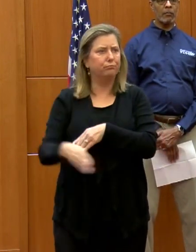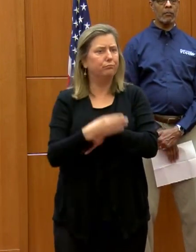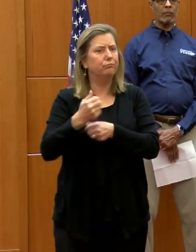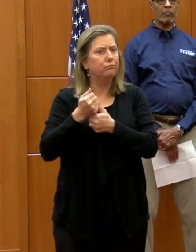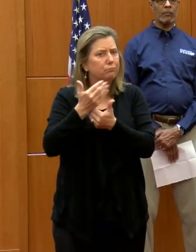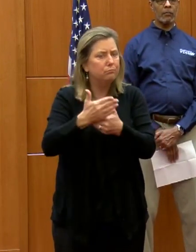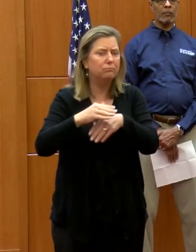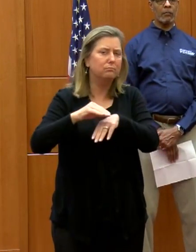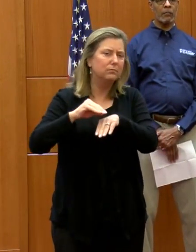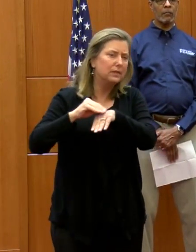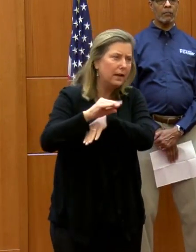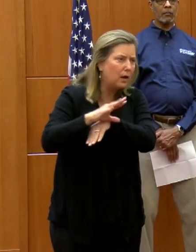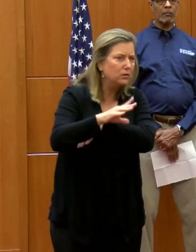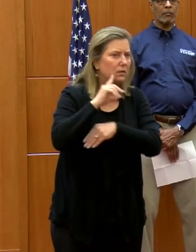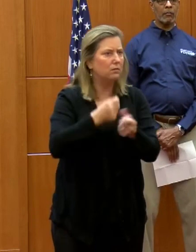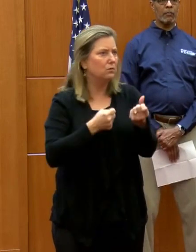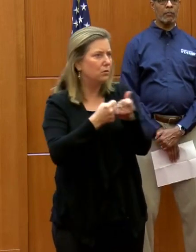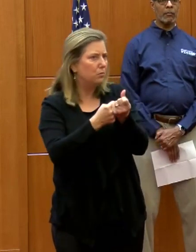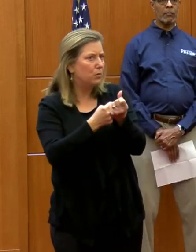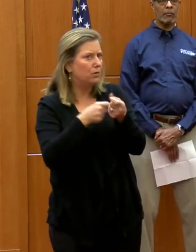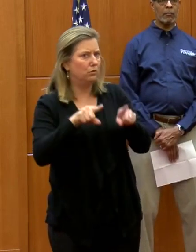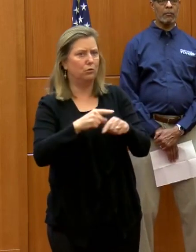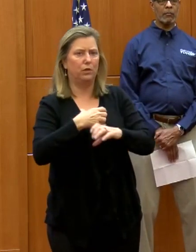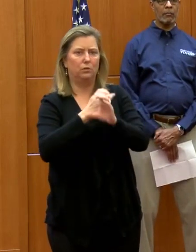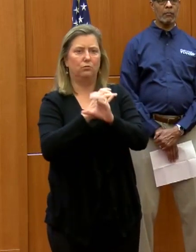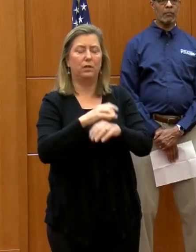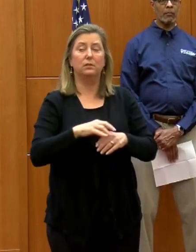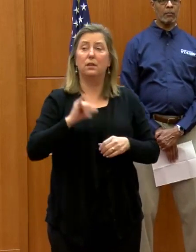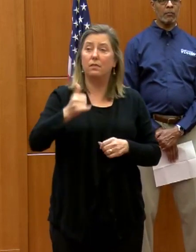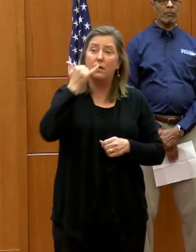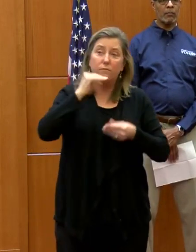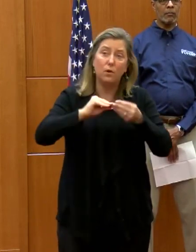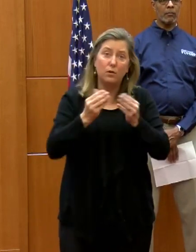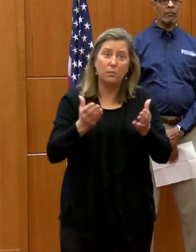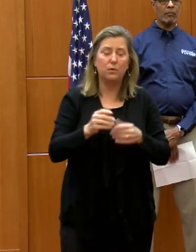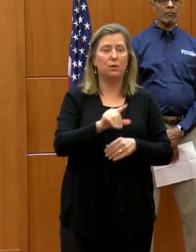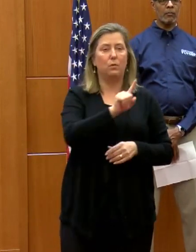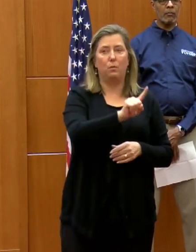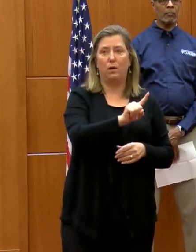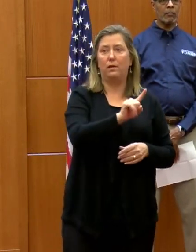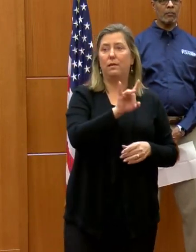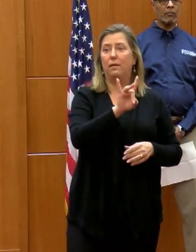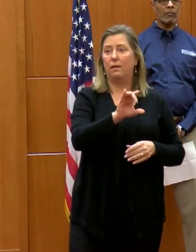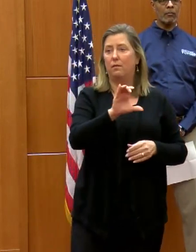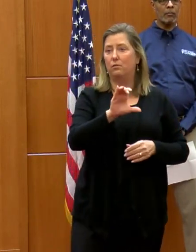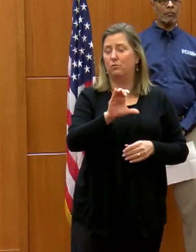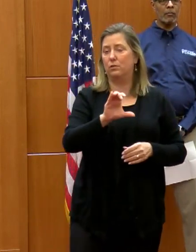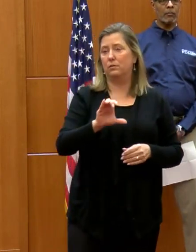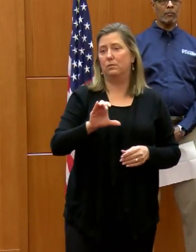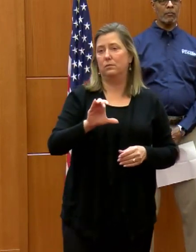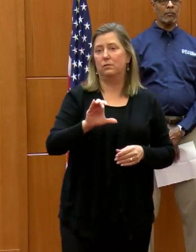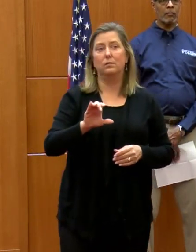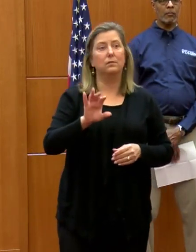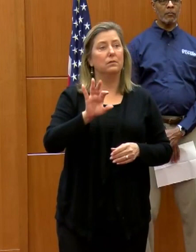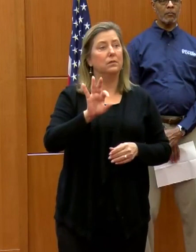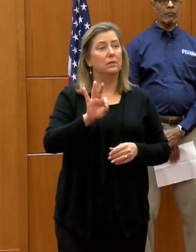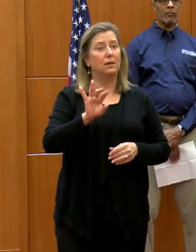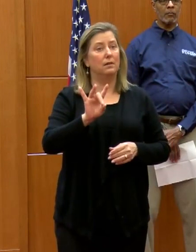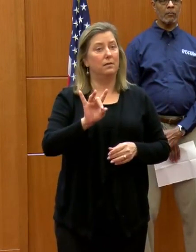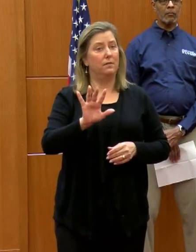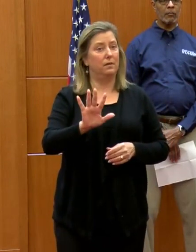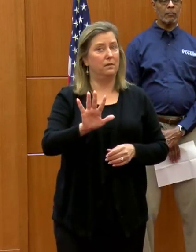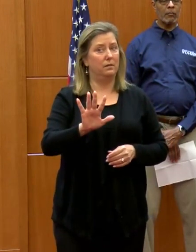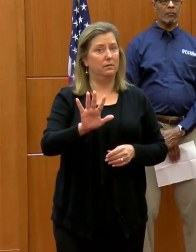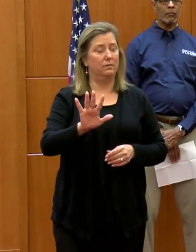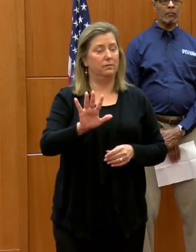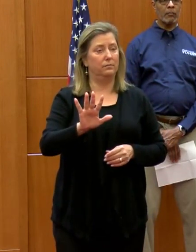crisis counseling and support. That number is 1-800-985